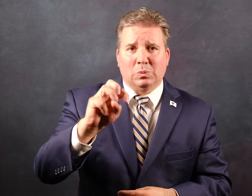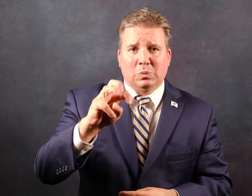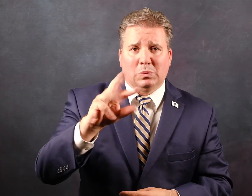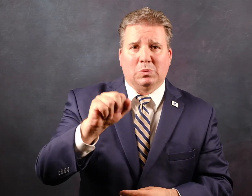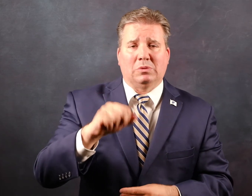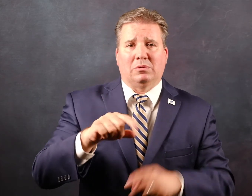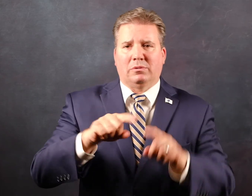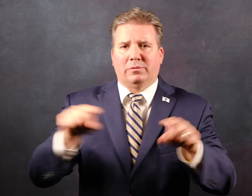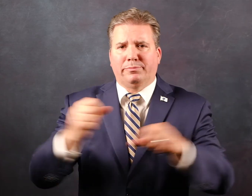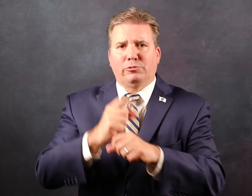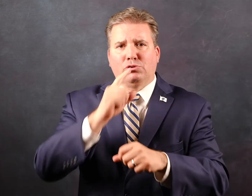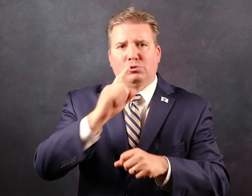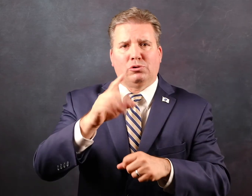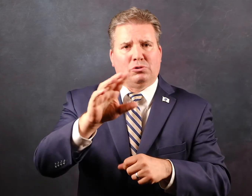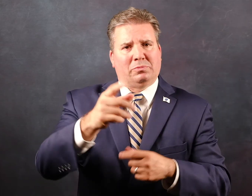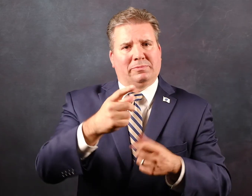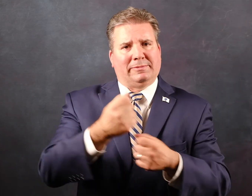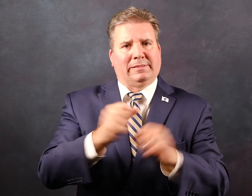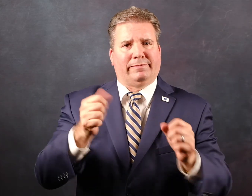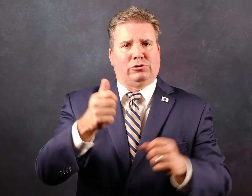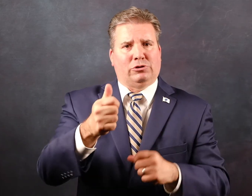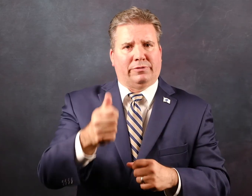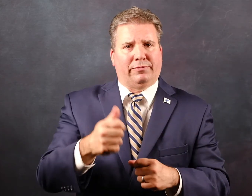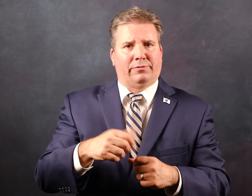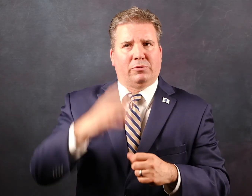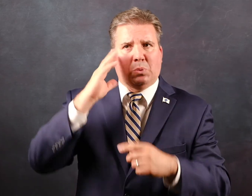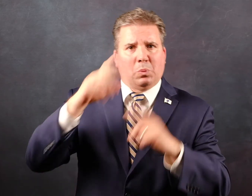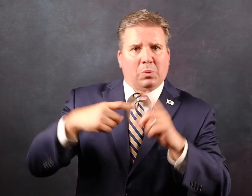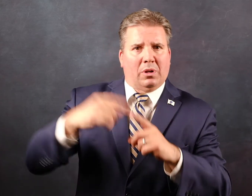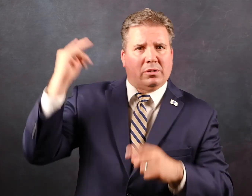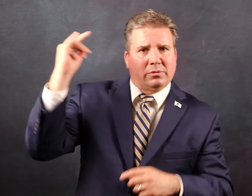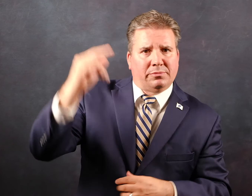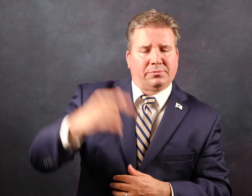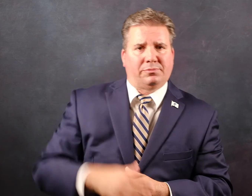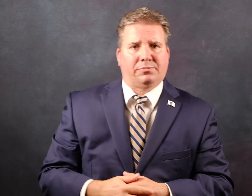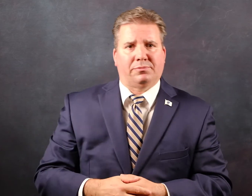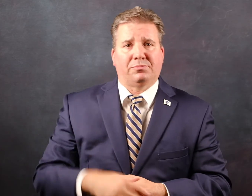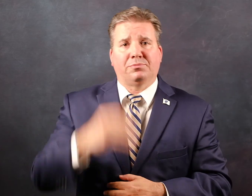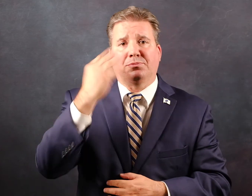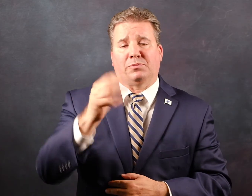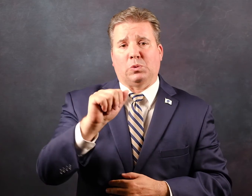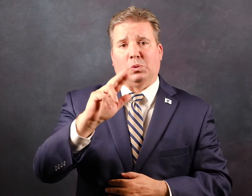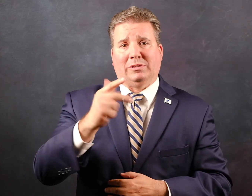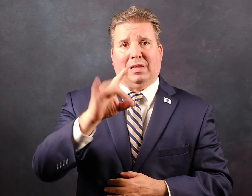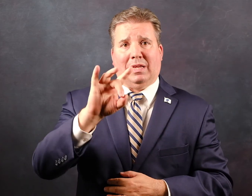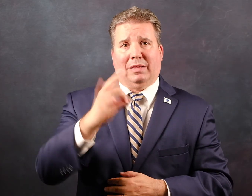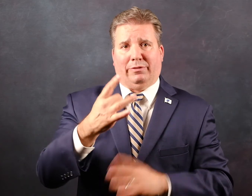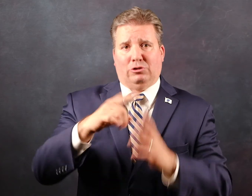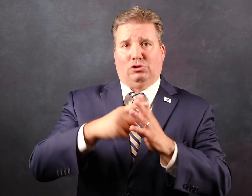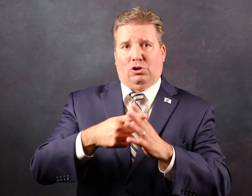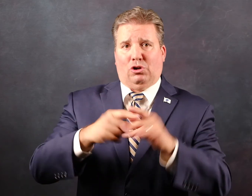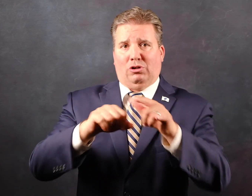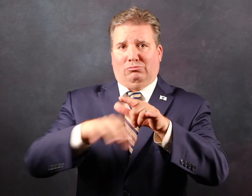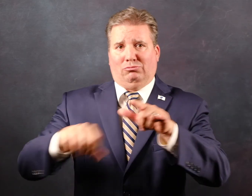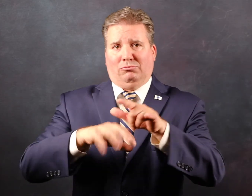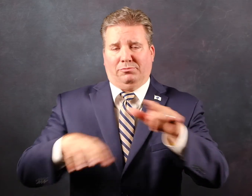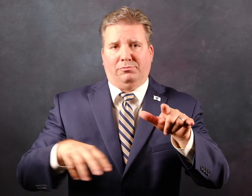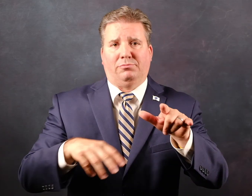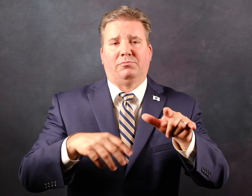on the website the TV news and various news outlets the spraying